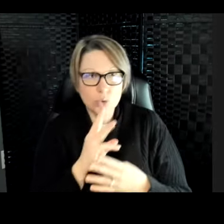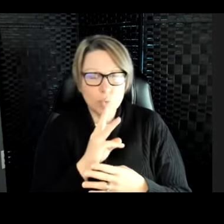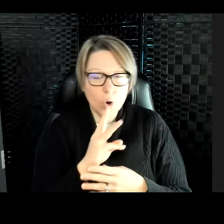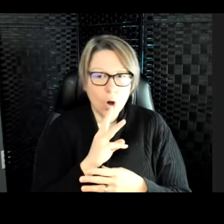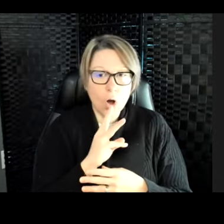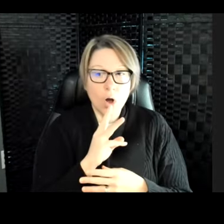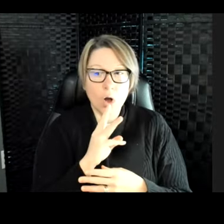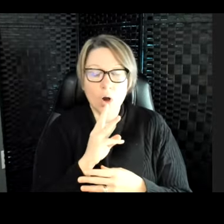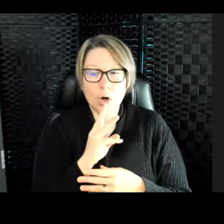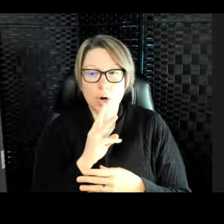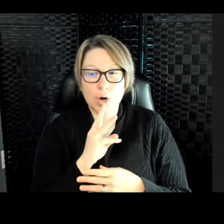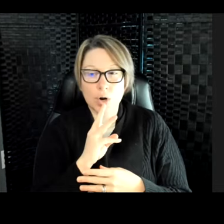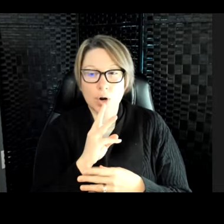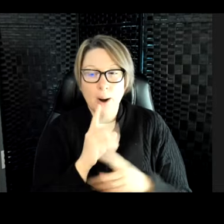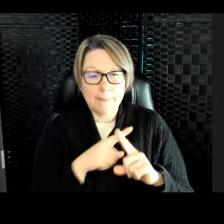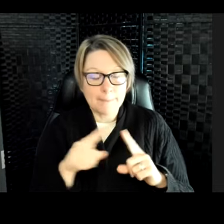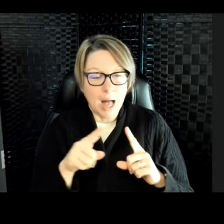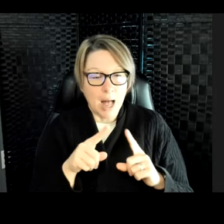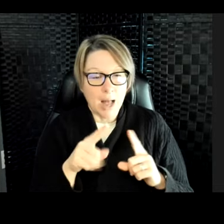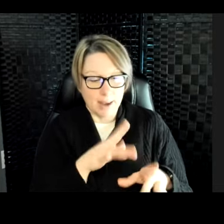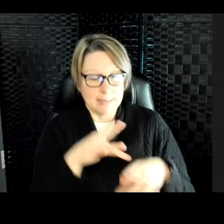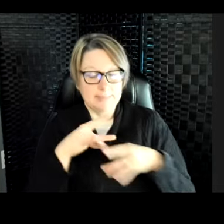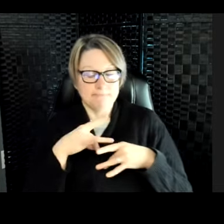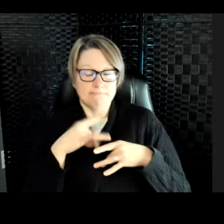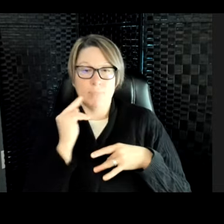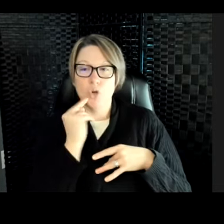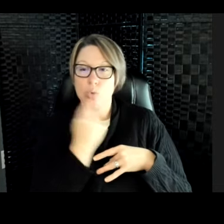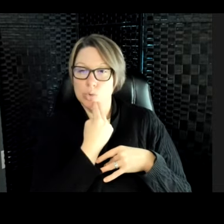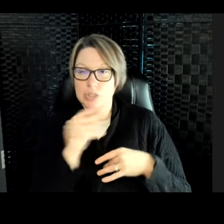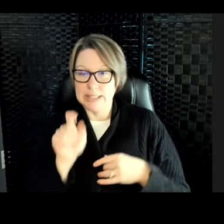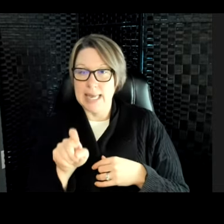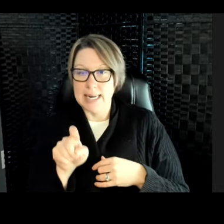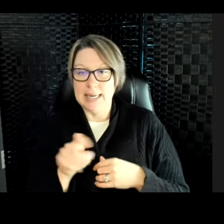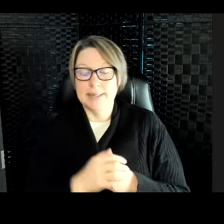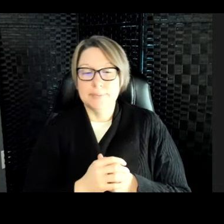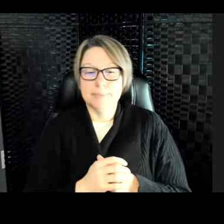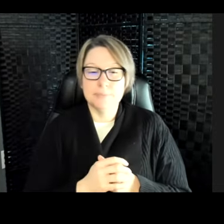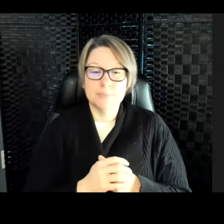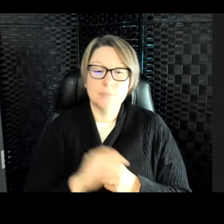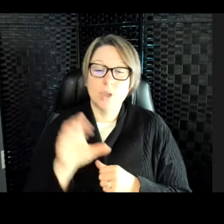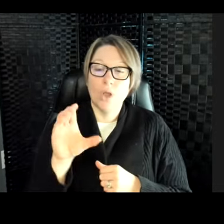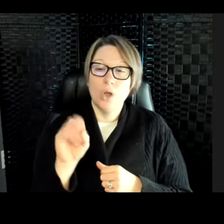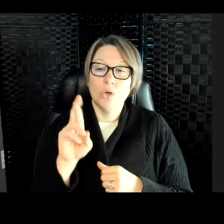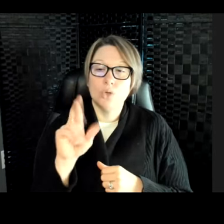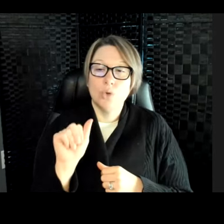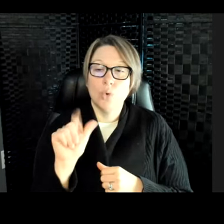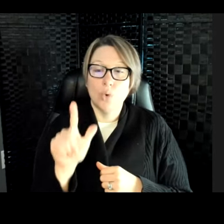they take out the nutrients that they need. So coral bleaching is